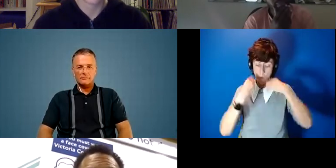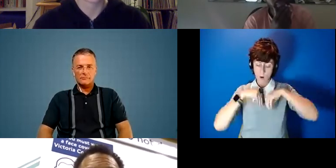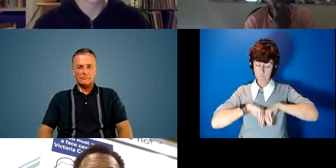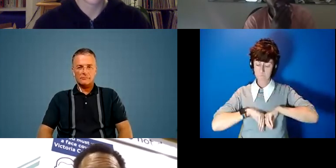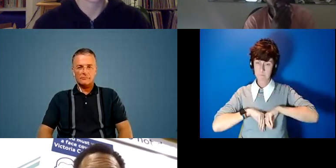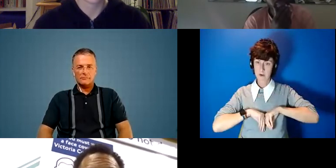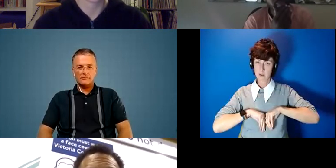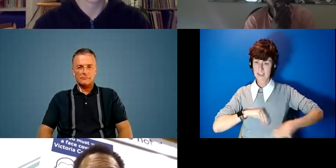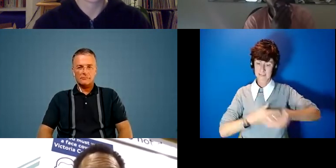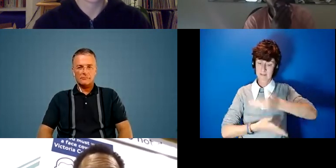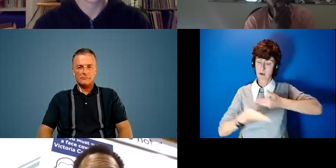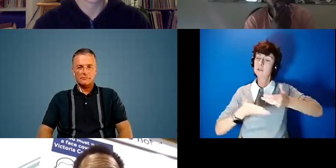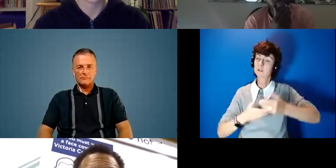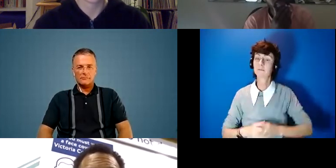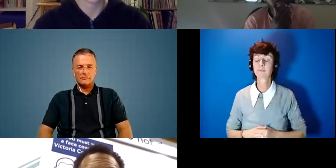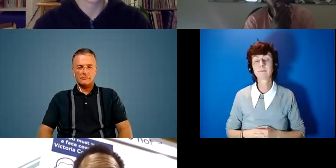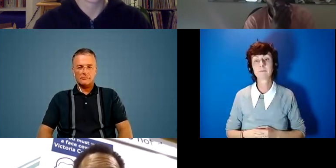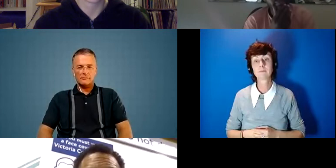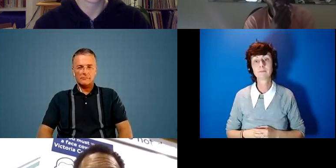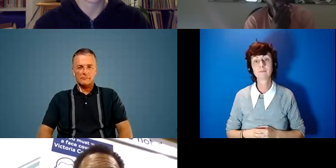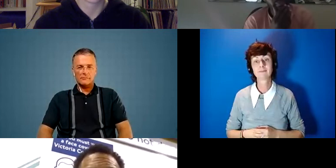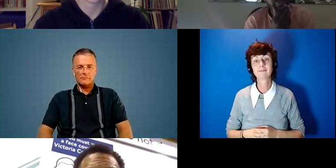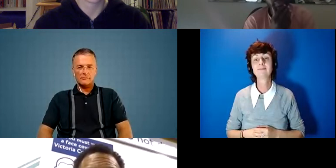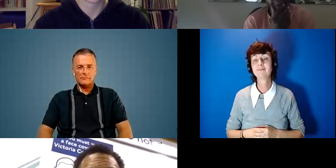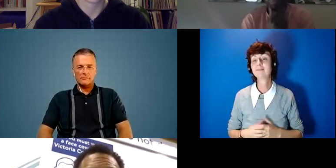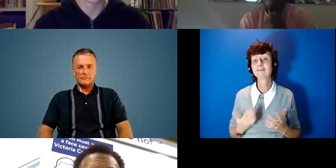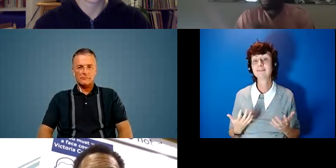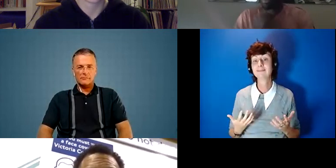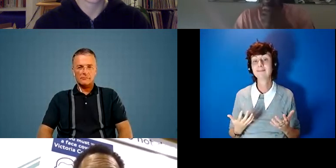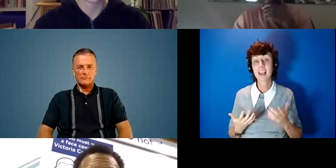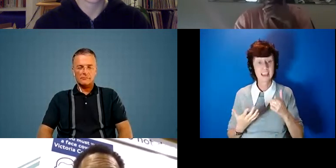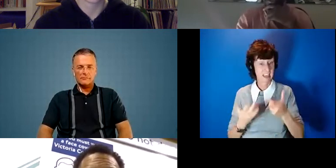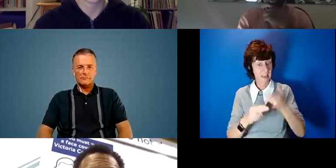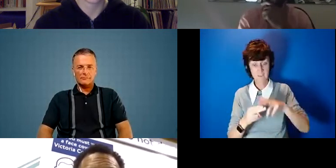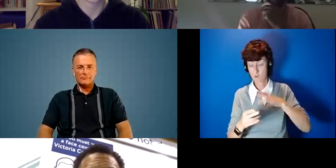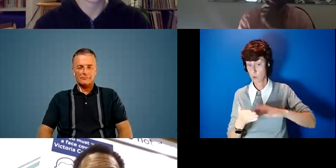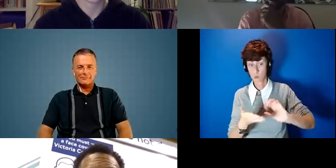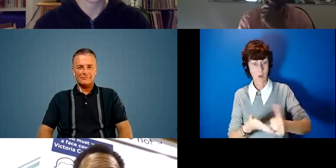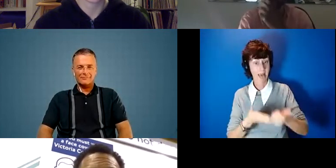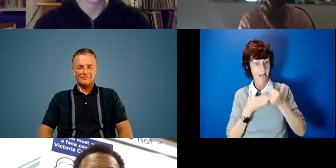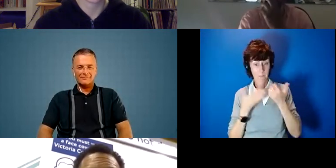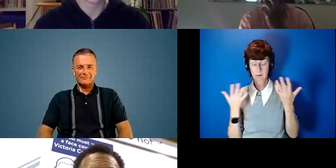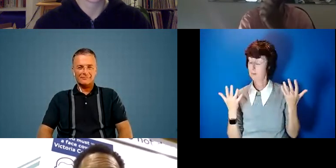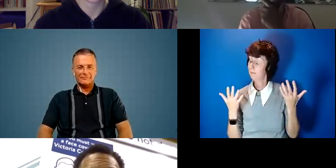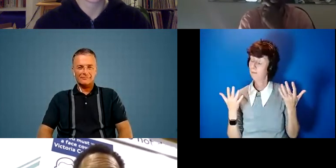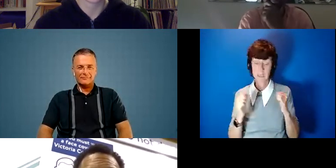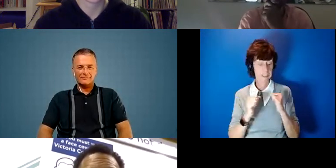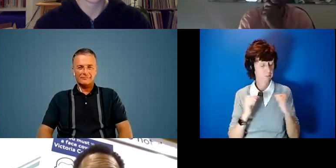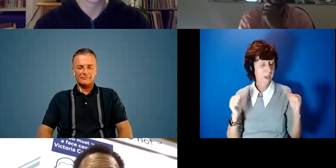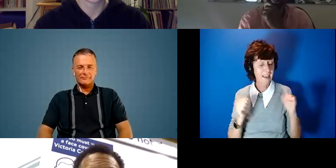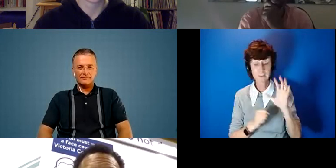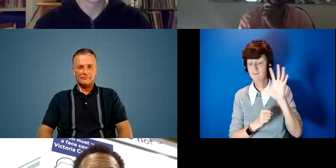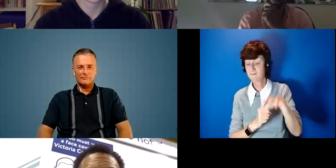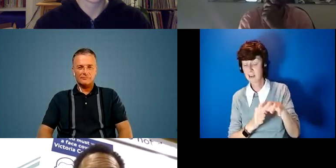that together collectively um so yeah find a way to basically everyone wants to help support with that financially space wise venue wise whatever